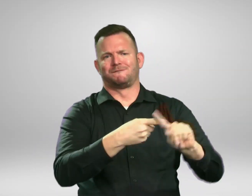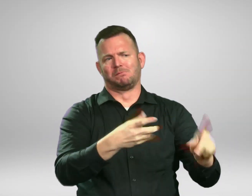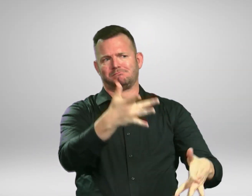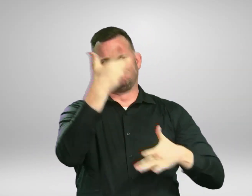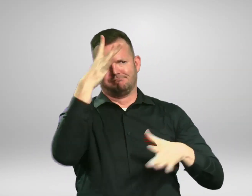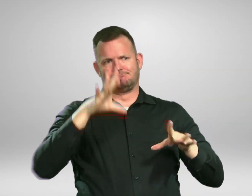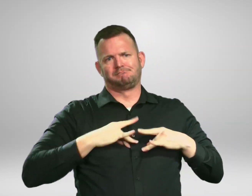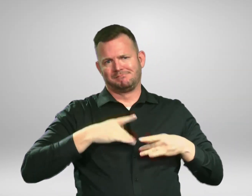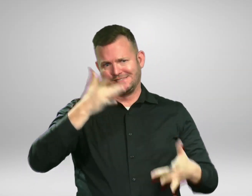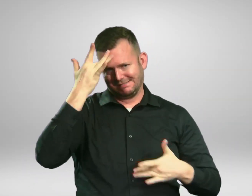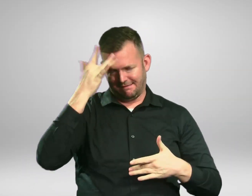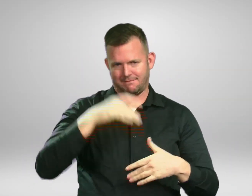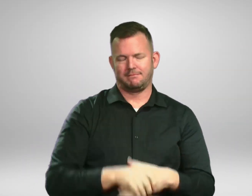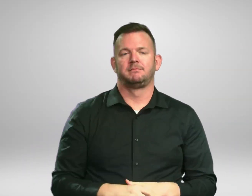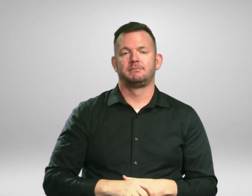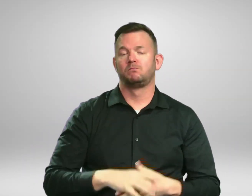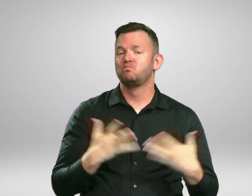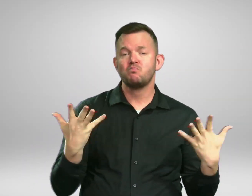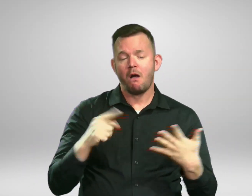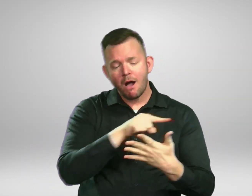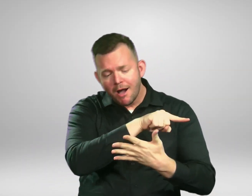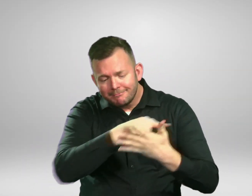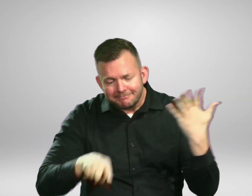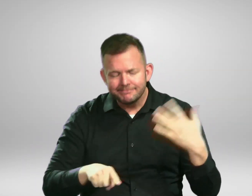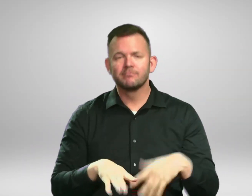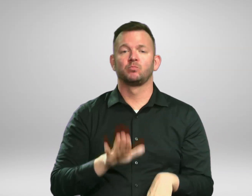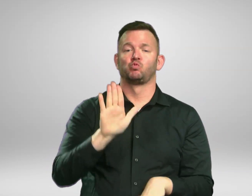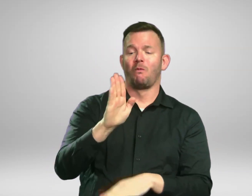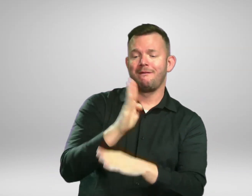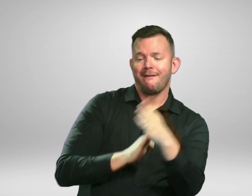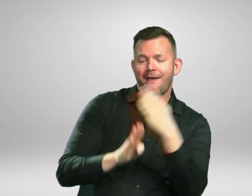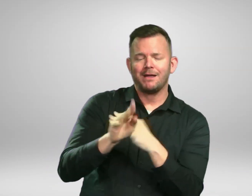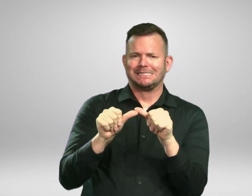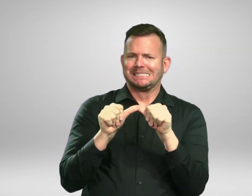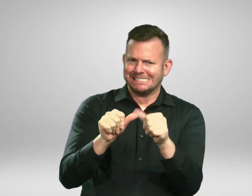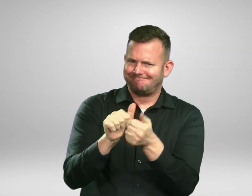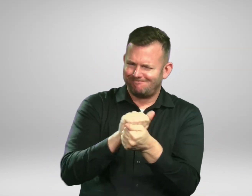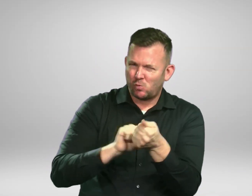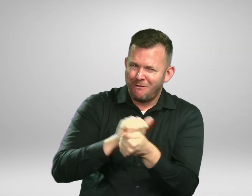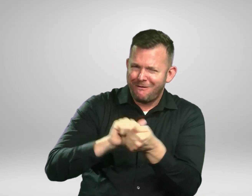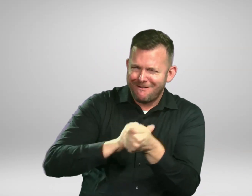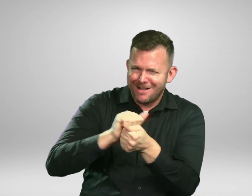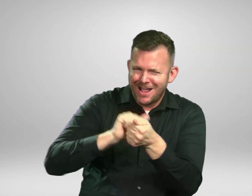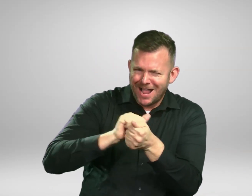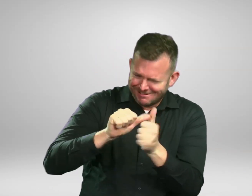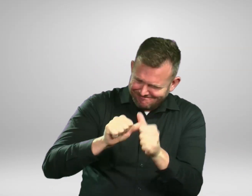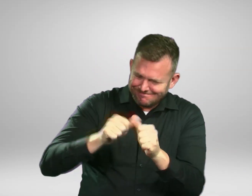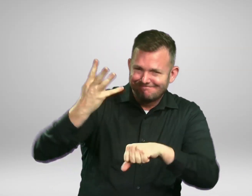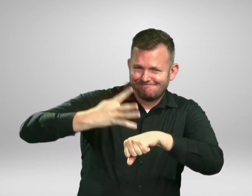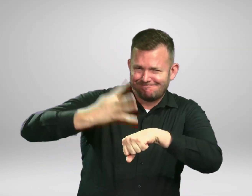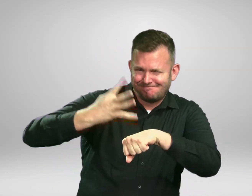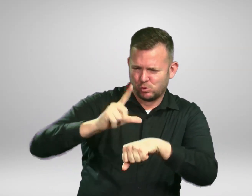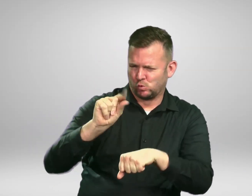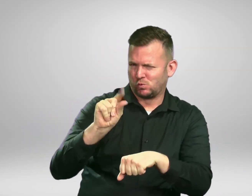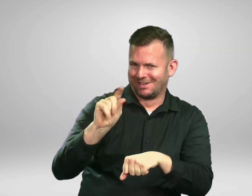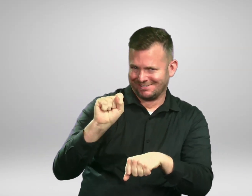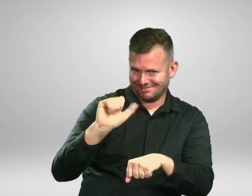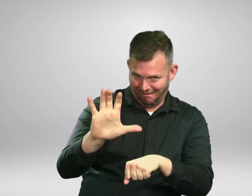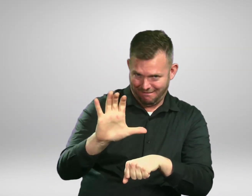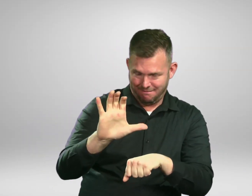Wash hands frequently with soap and water for at least 20 seconds. Use hand sanitizer when